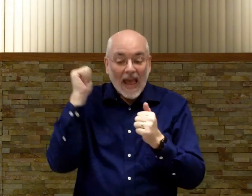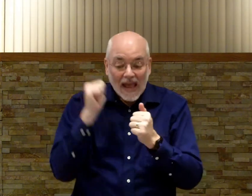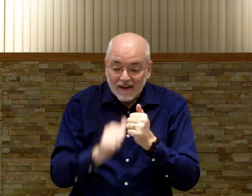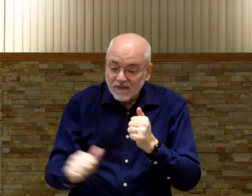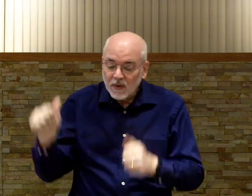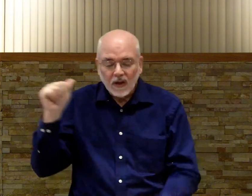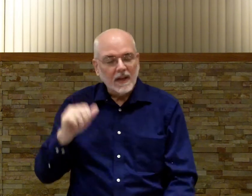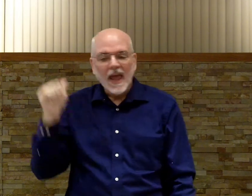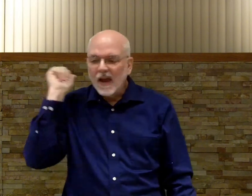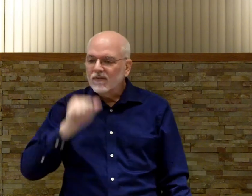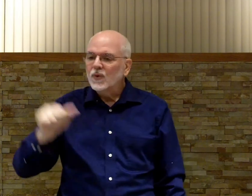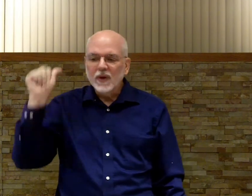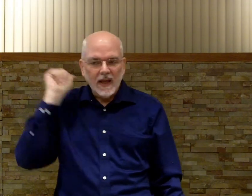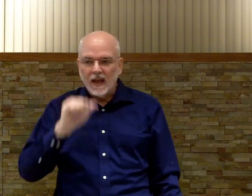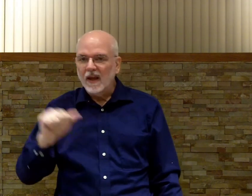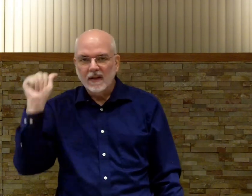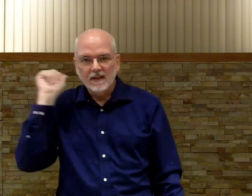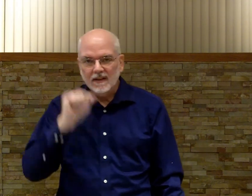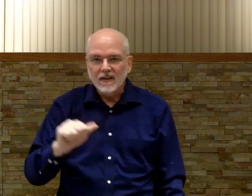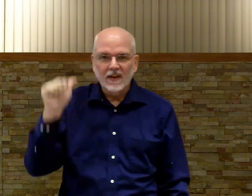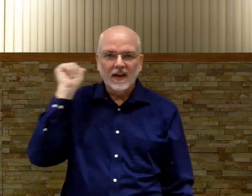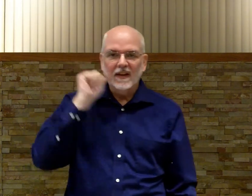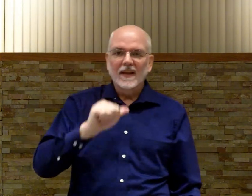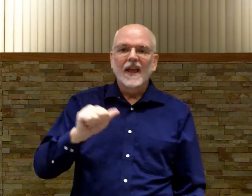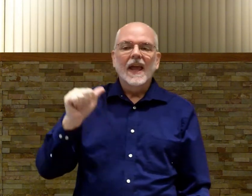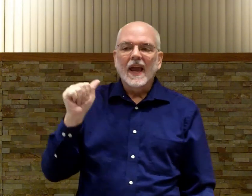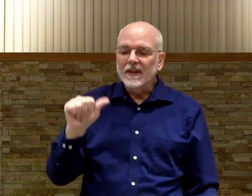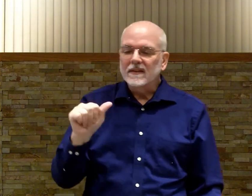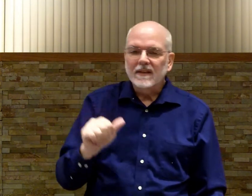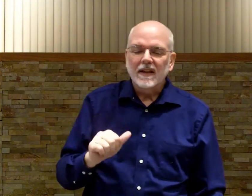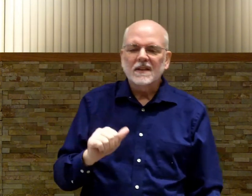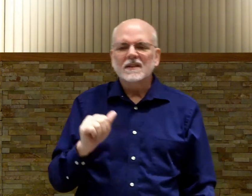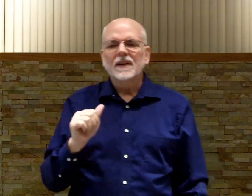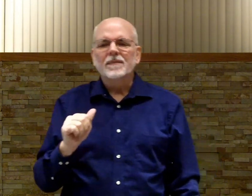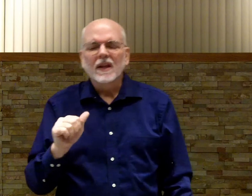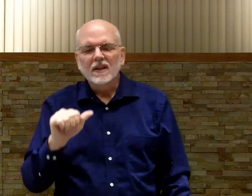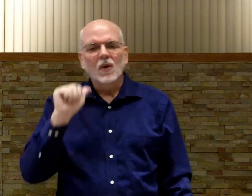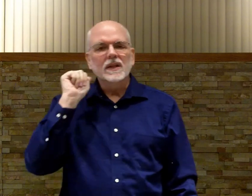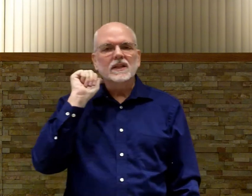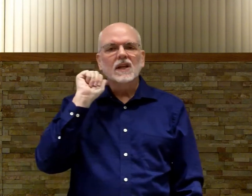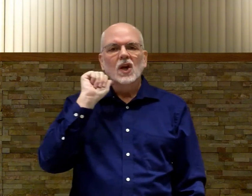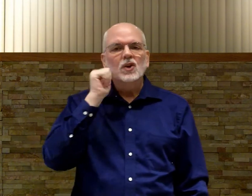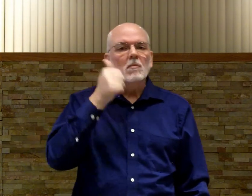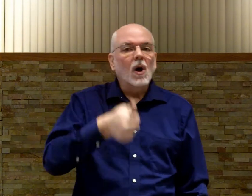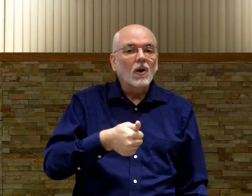Every. Every day. Okay? And this. This is. So this is. Tomorrow.